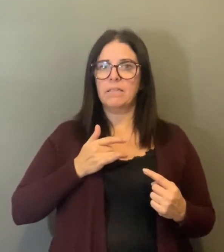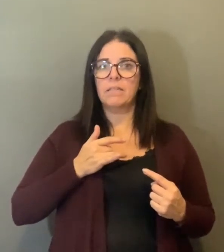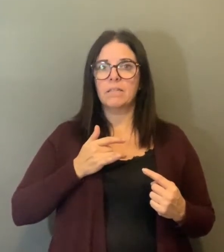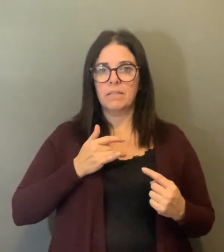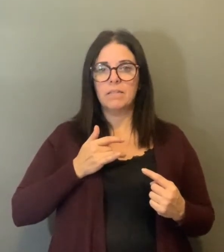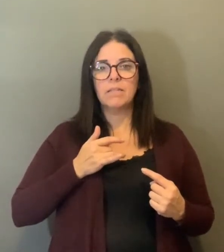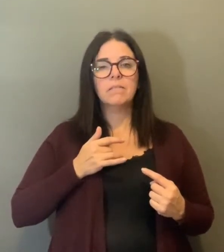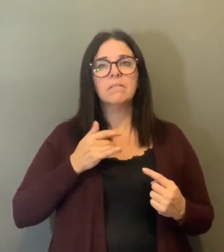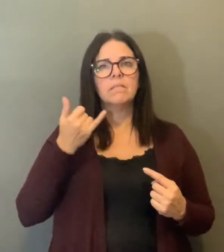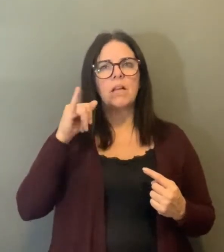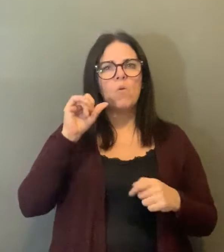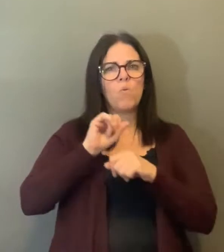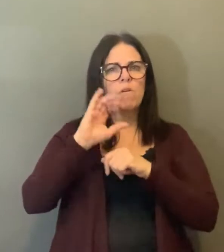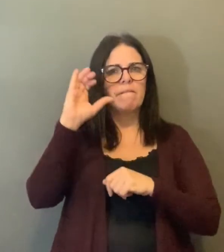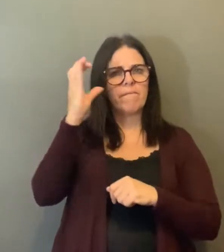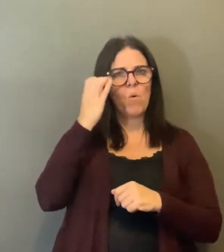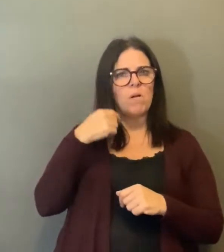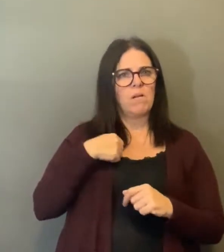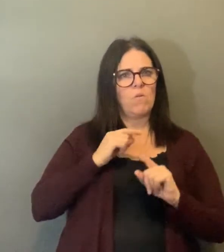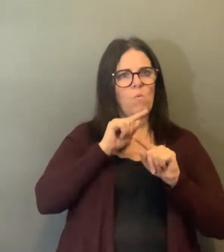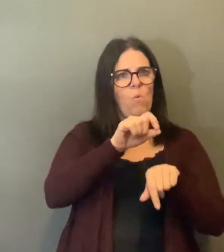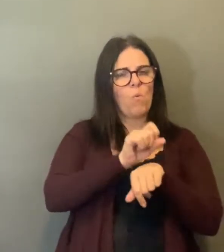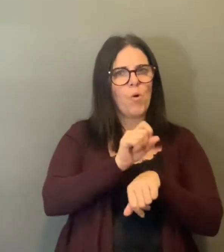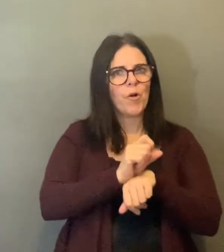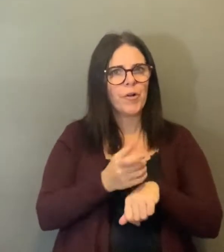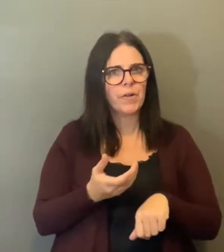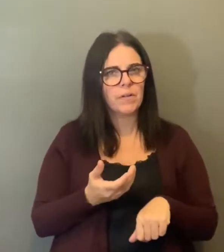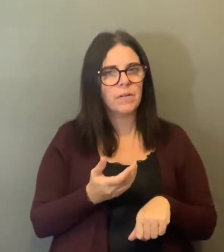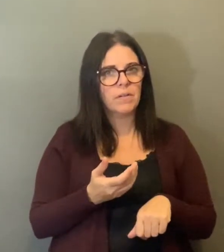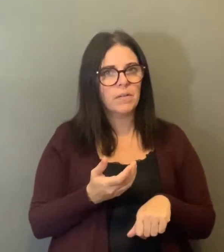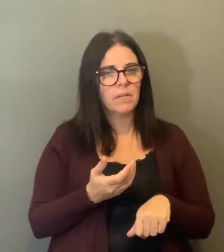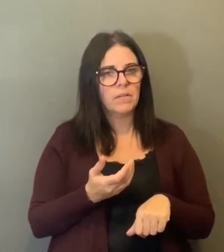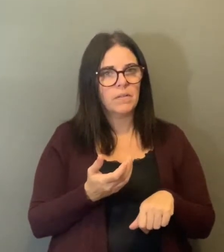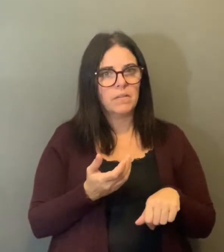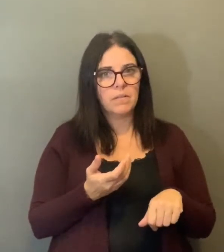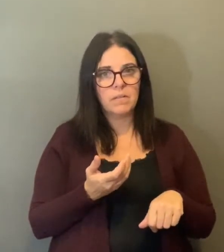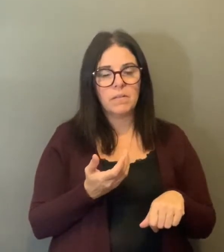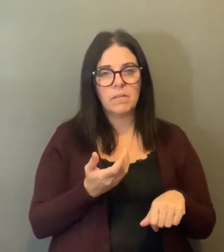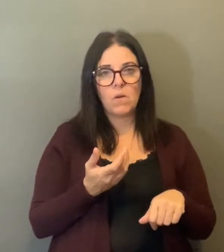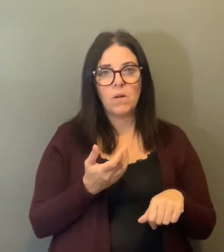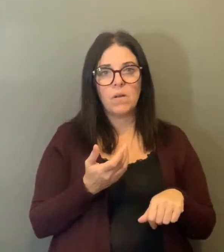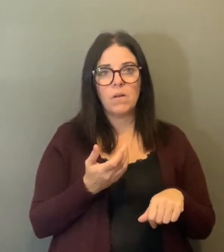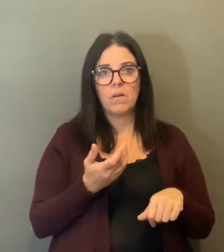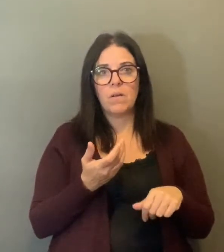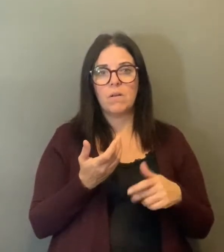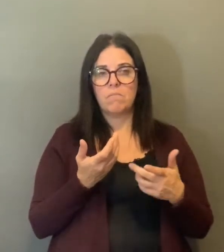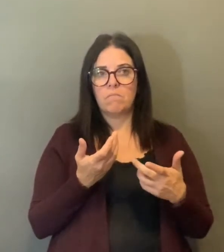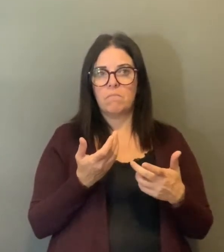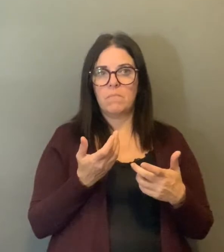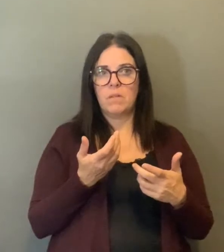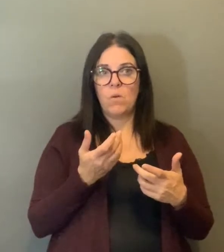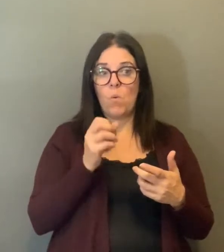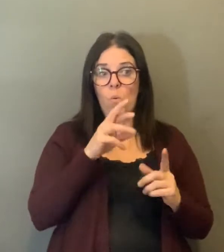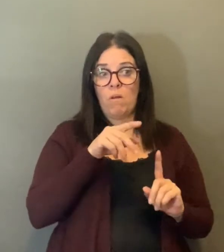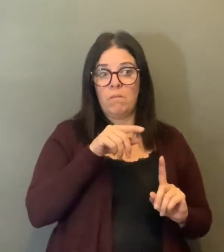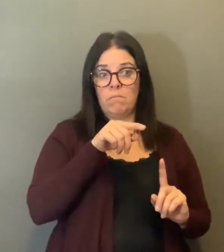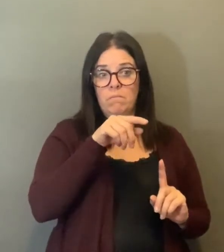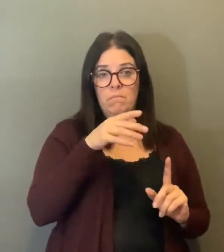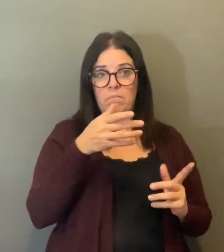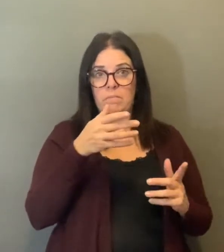forced to go to work, even though she's symptomatic and that, you know, this person's passed it along to other family members. So,